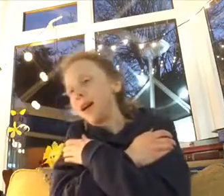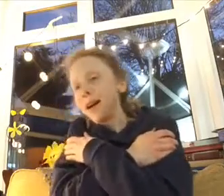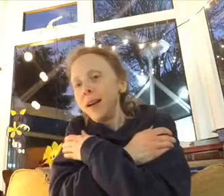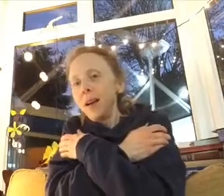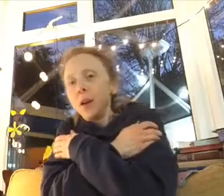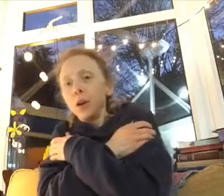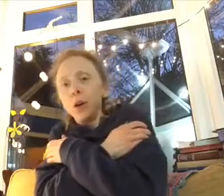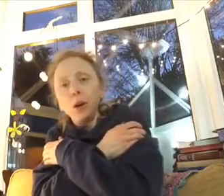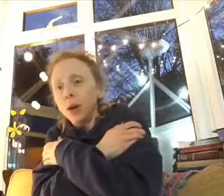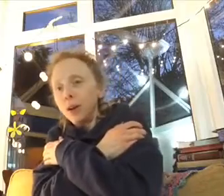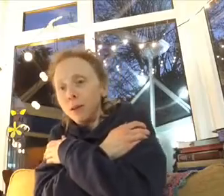you you